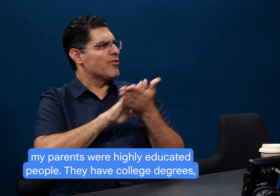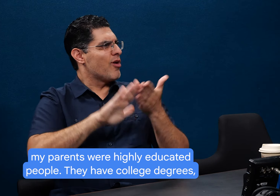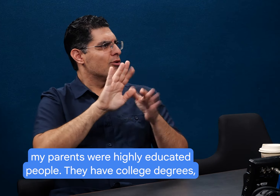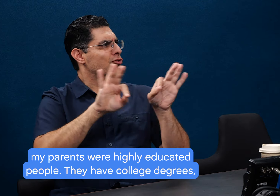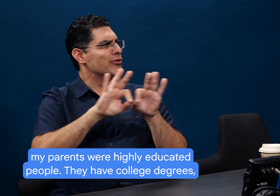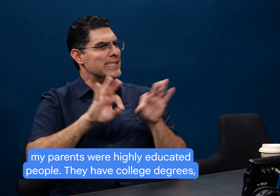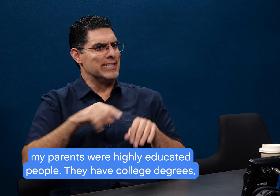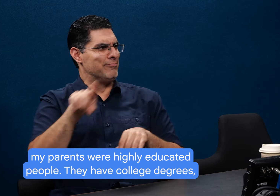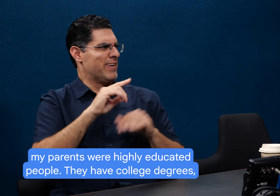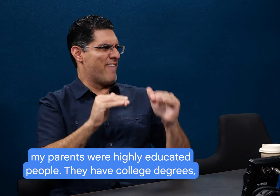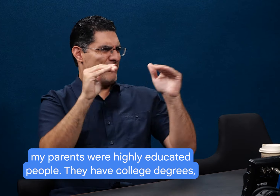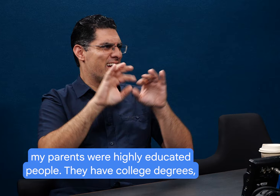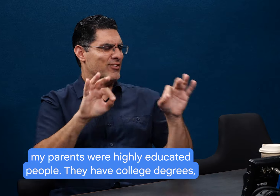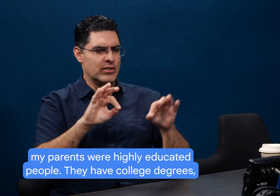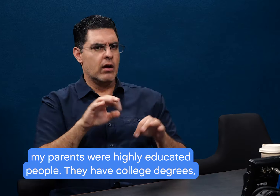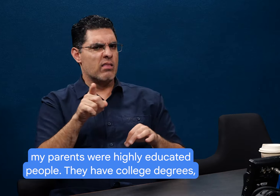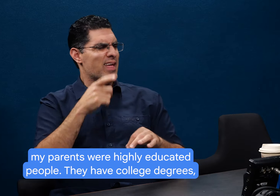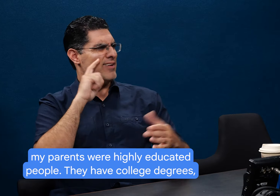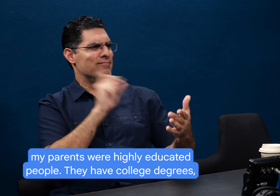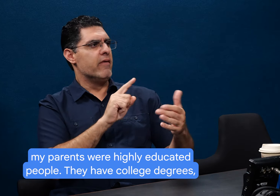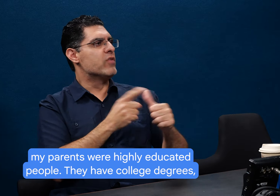highly educated people. They have college degrees.